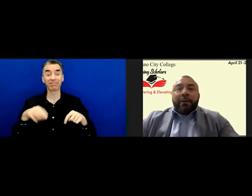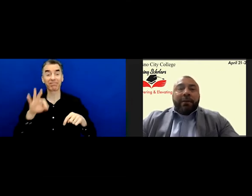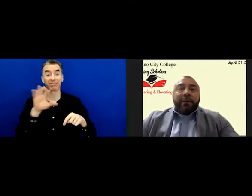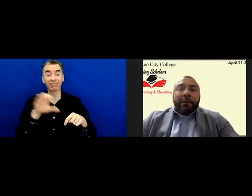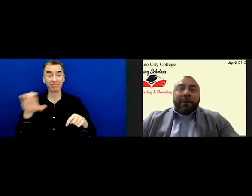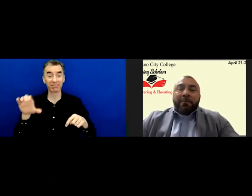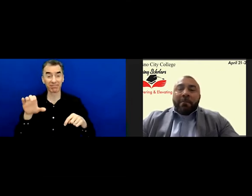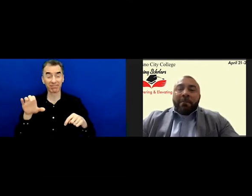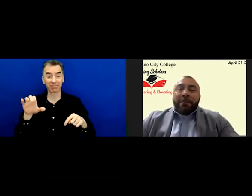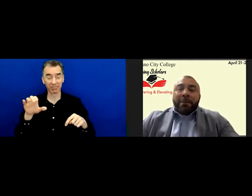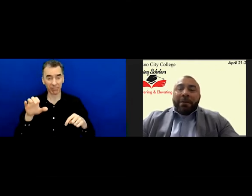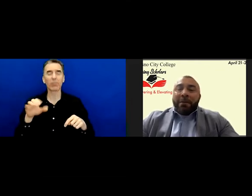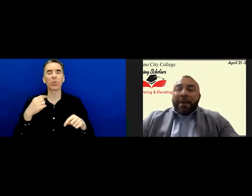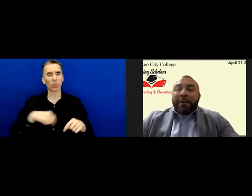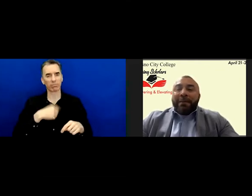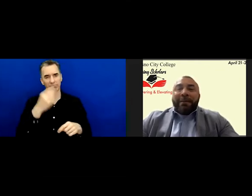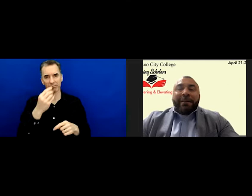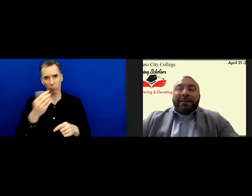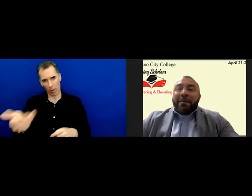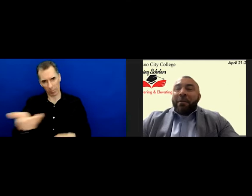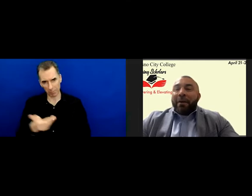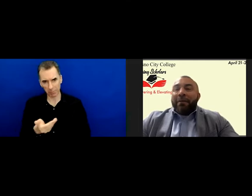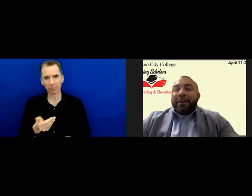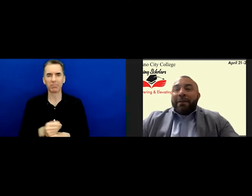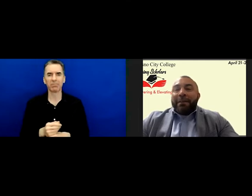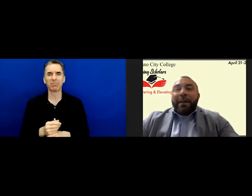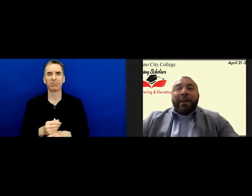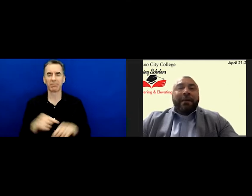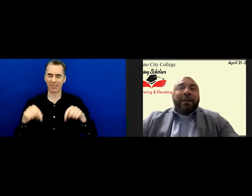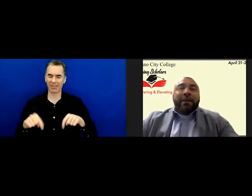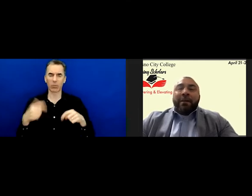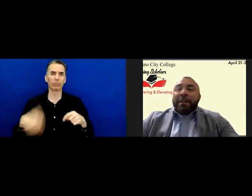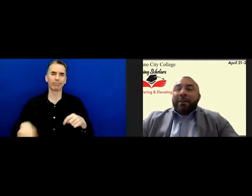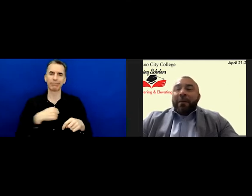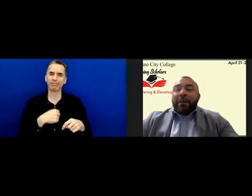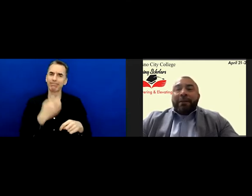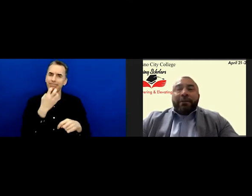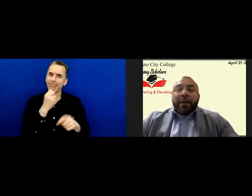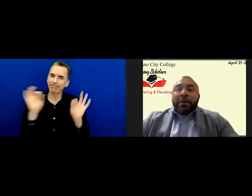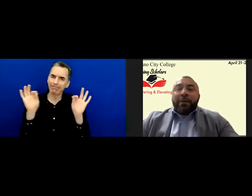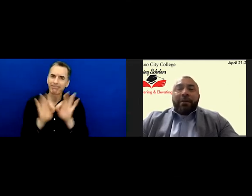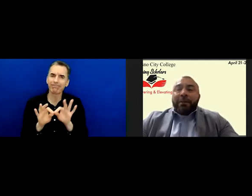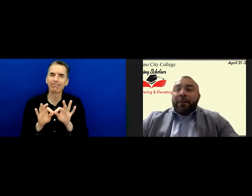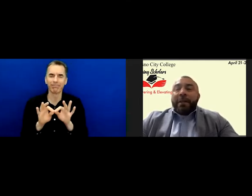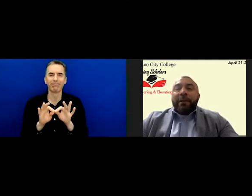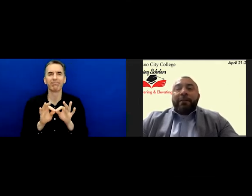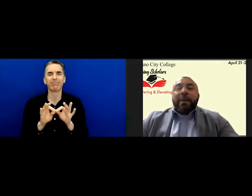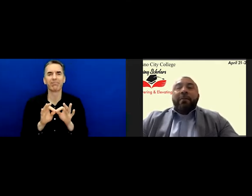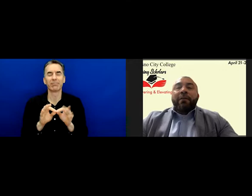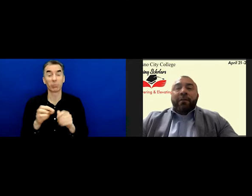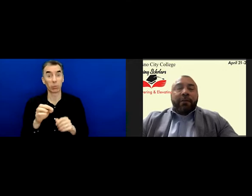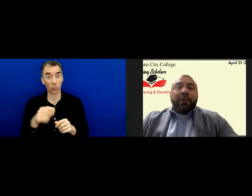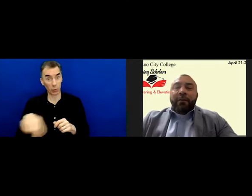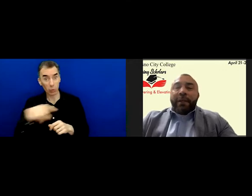that you know that this is an important event to us, and it means a lot for us that you've taken